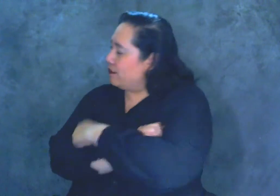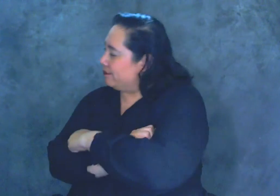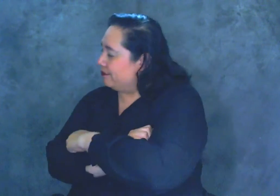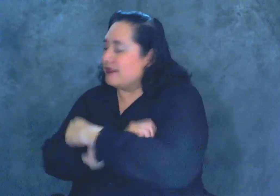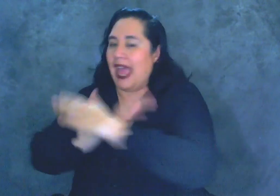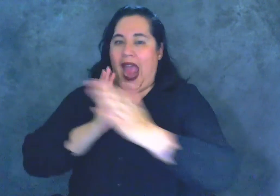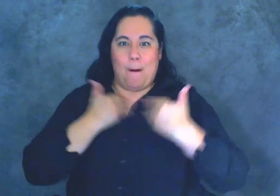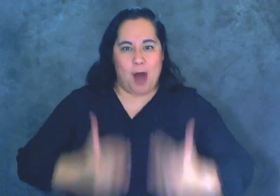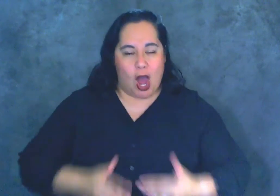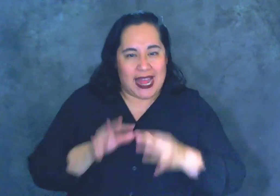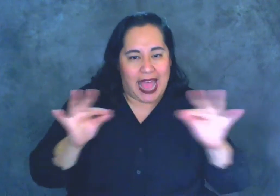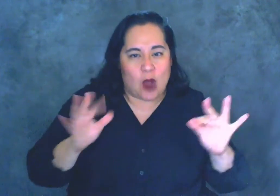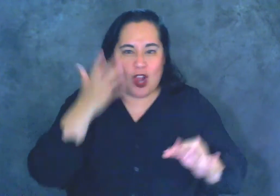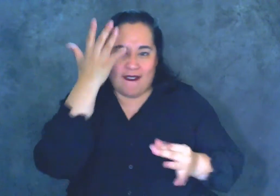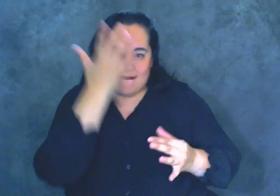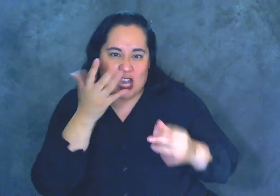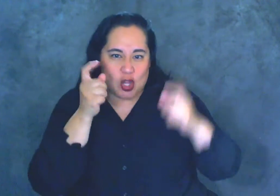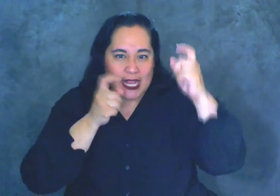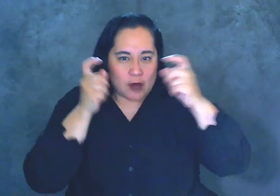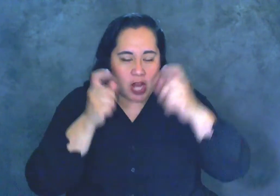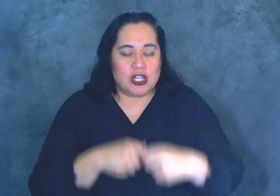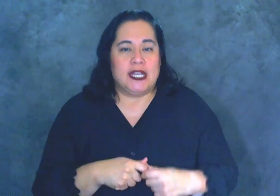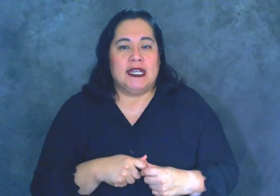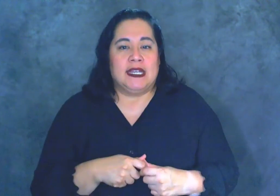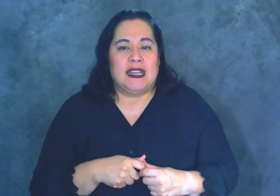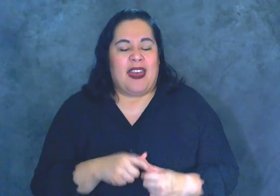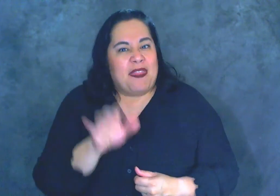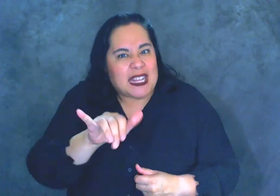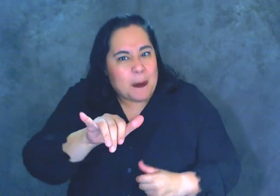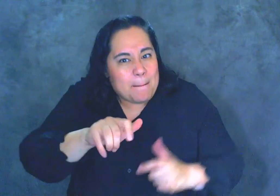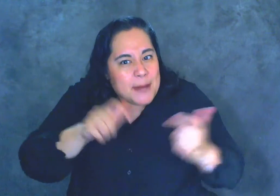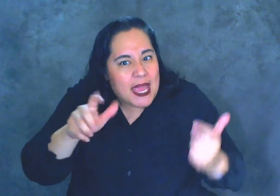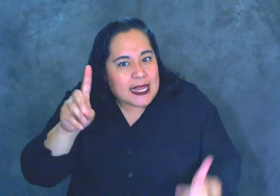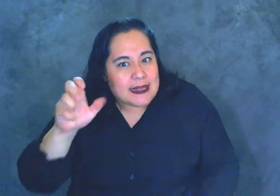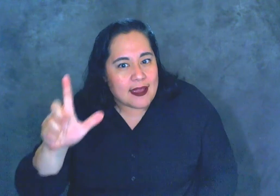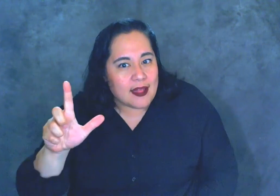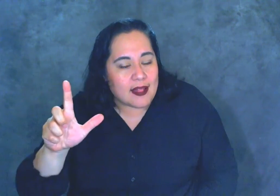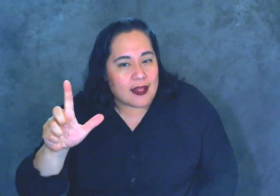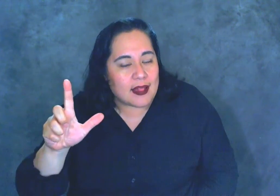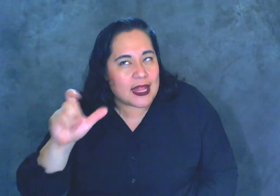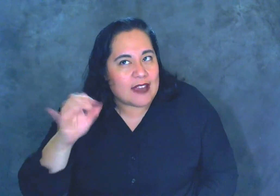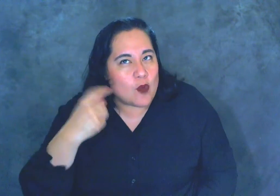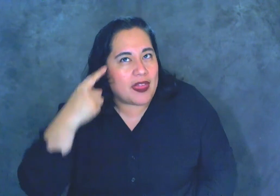our body language, our facial expression. That's a big deal. And if we think about that